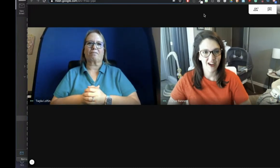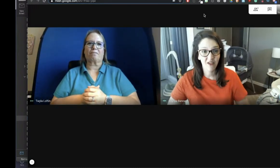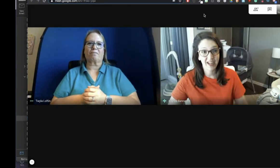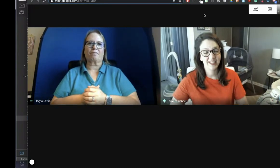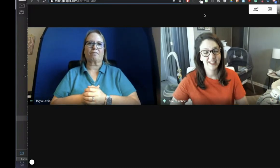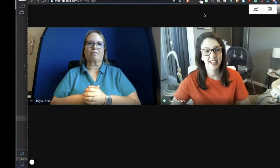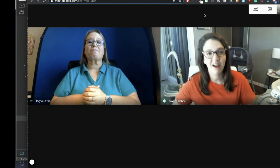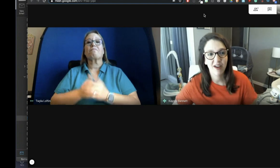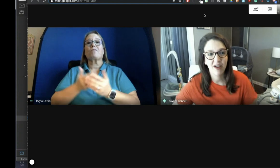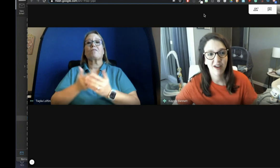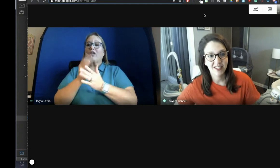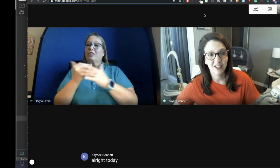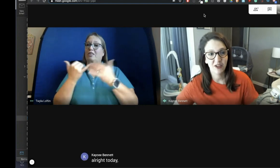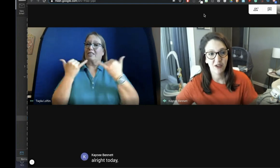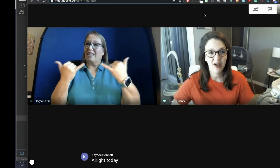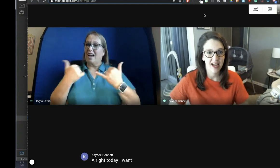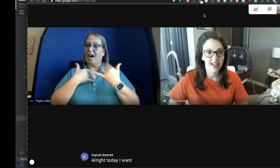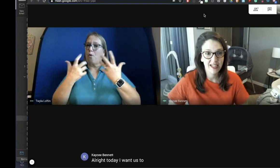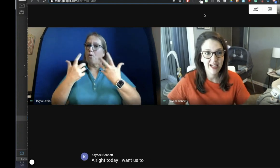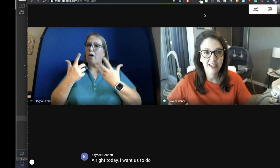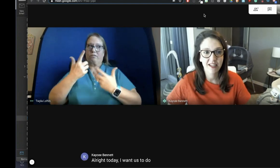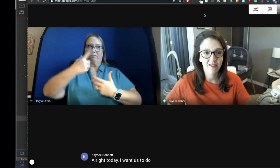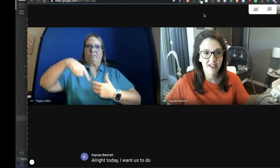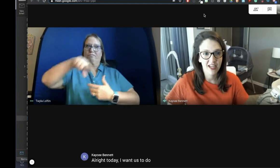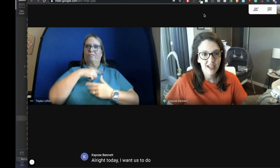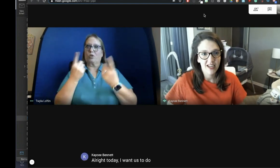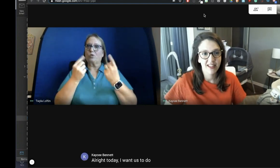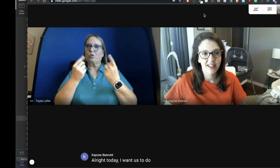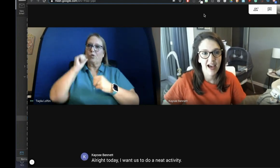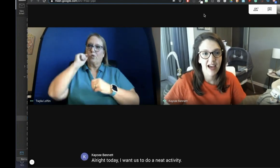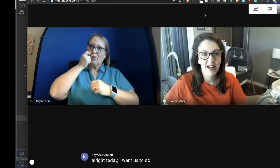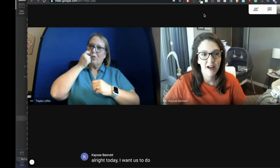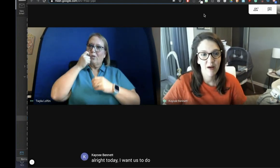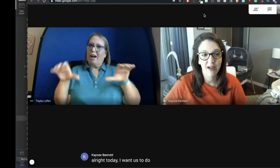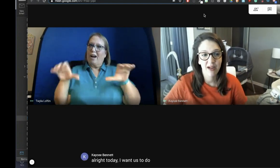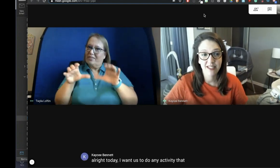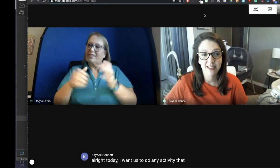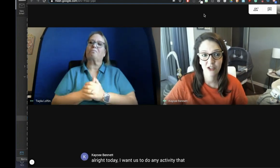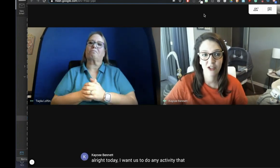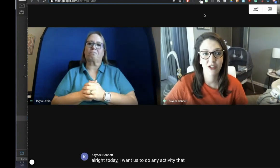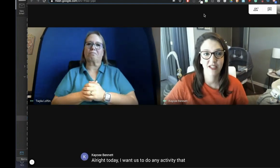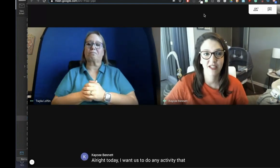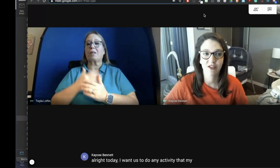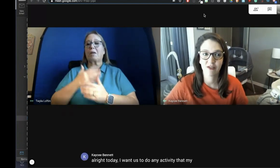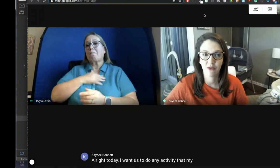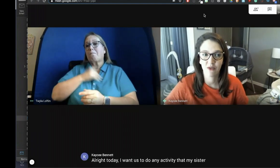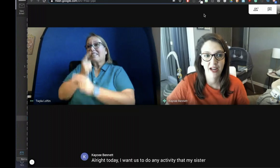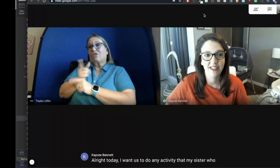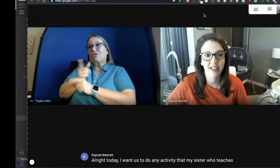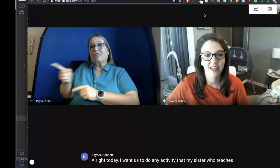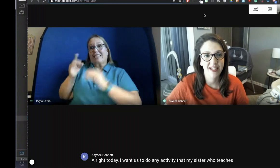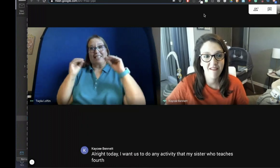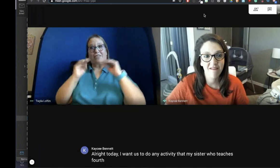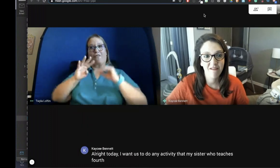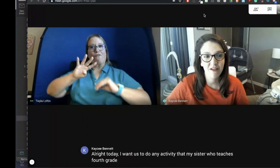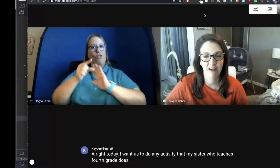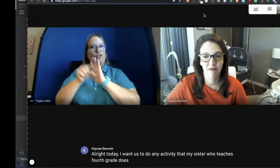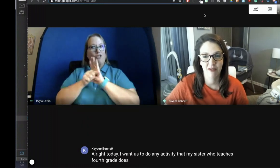right. Today I want us to do a neat activity that my sister who teaches fourth grade does every morning with her